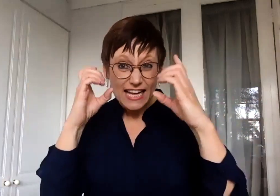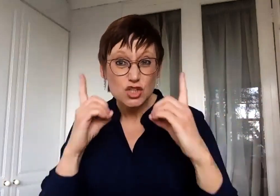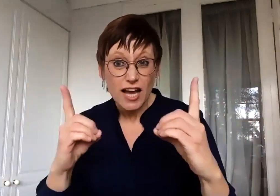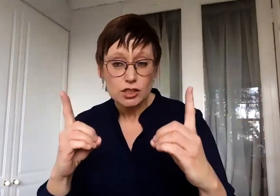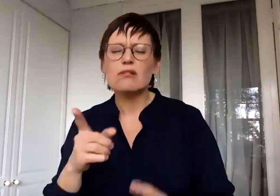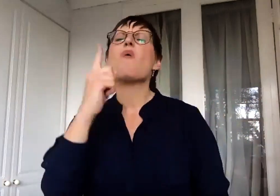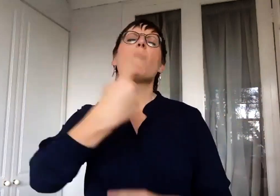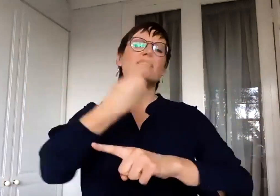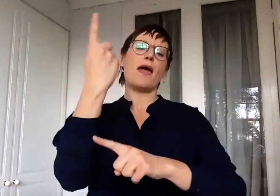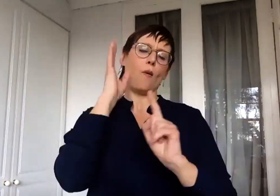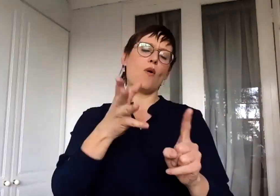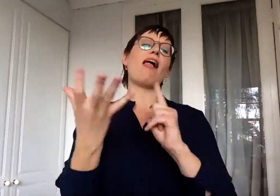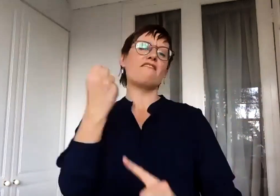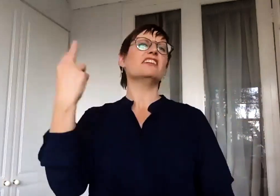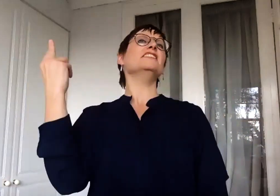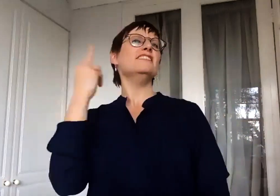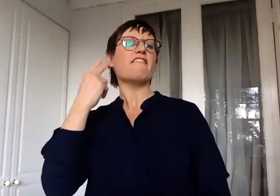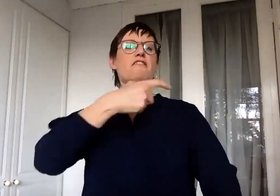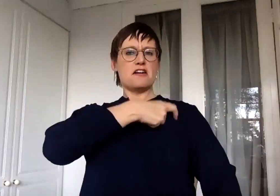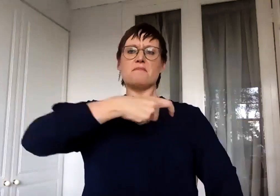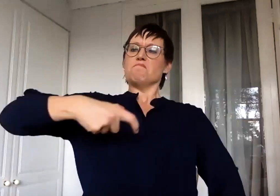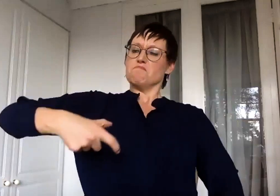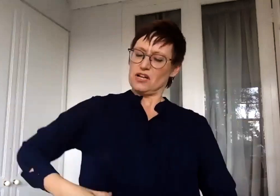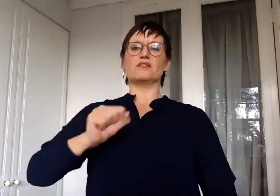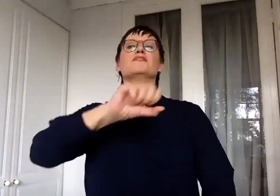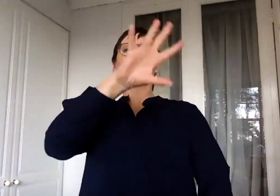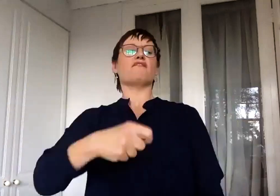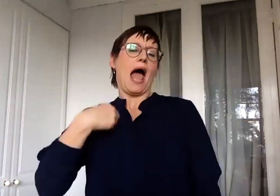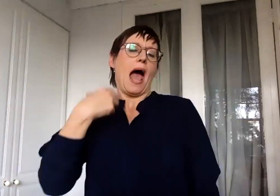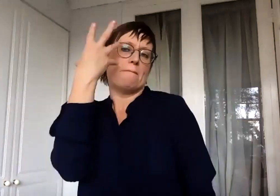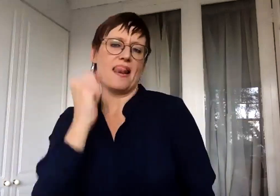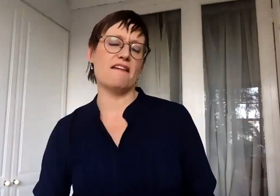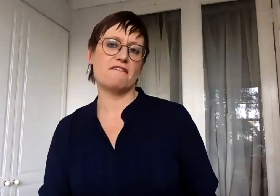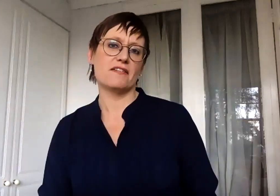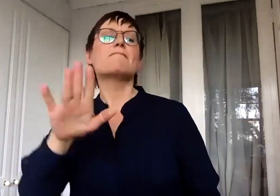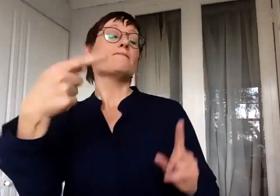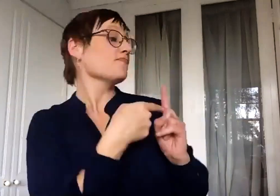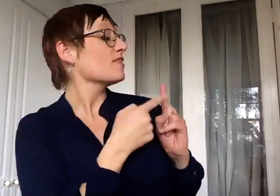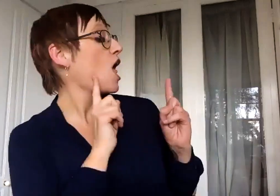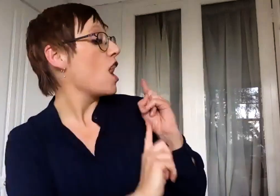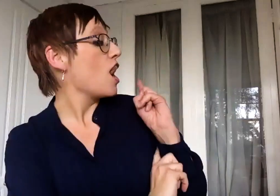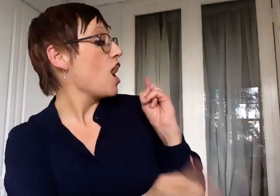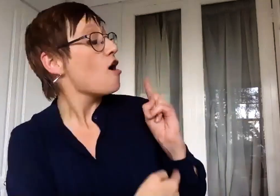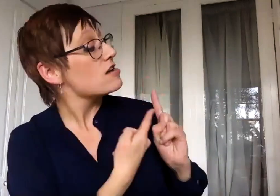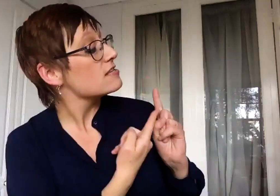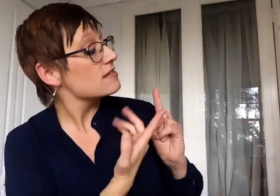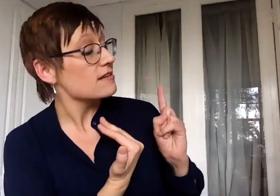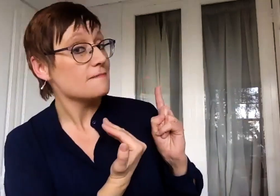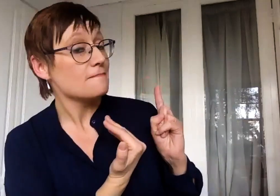despite such bad starts. Because they become so intuitive. And last but not least, was your career all downhill after